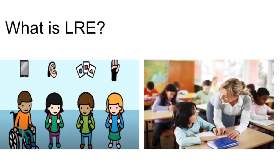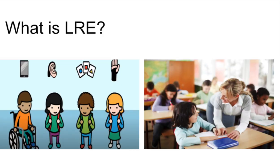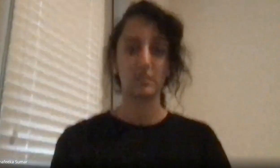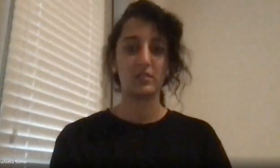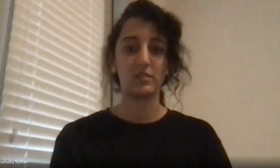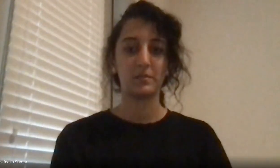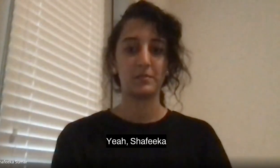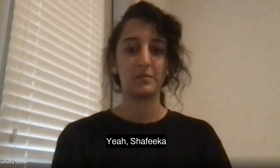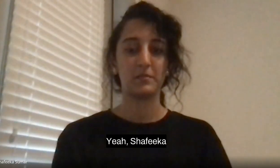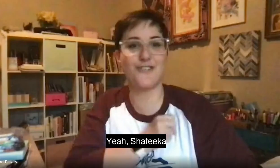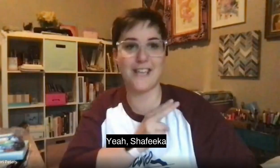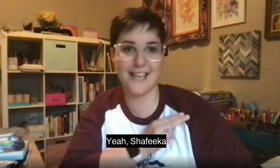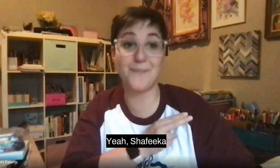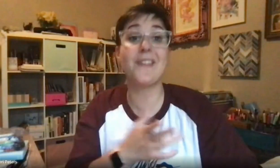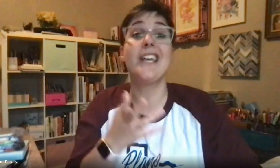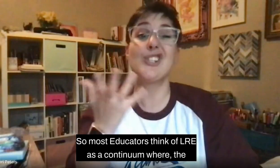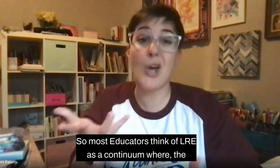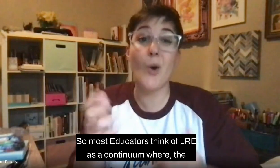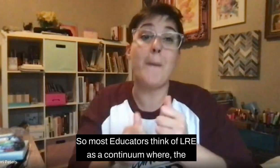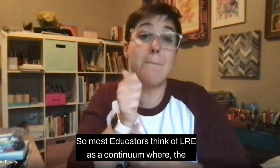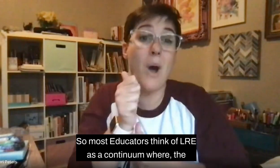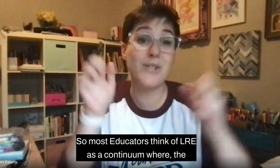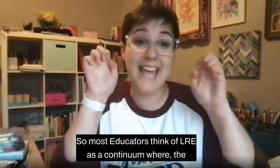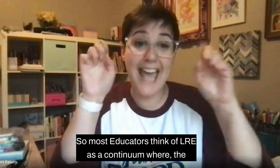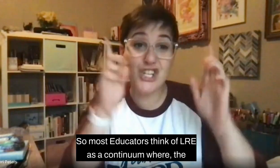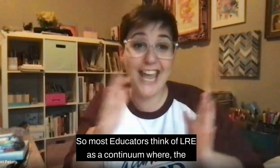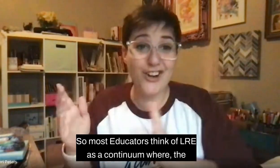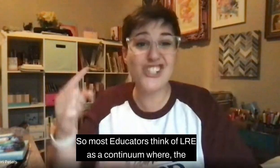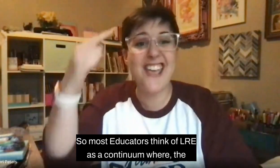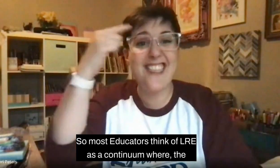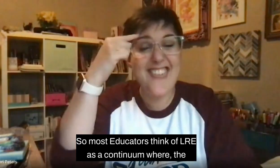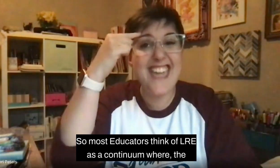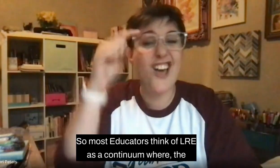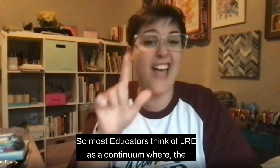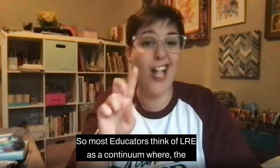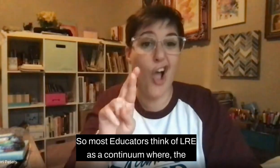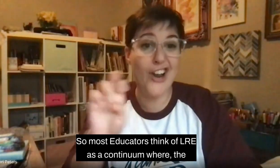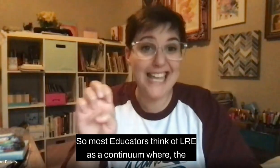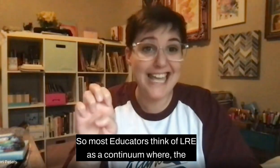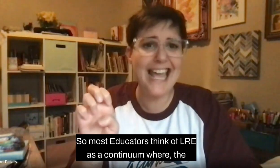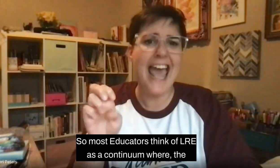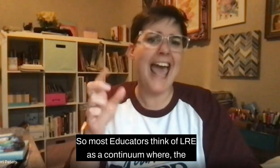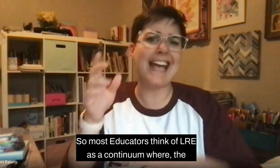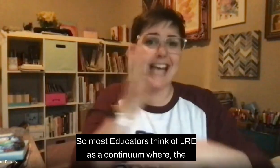Yes Shafika. So most educators think of LRE as a